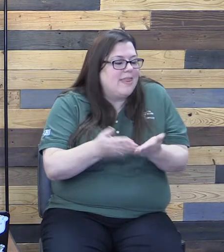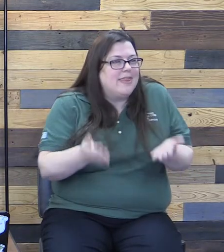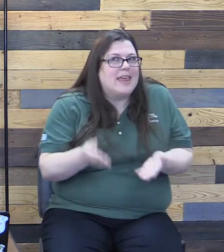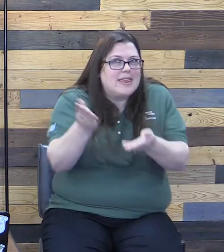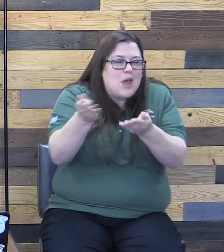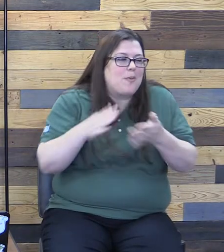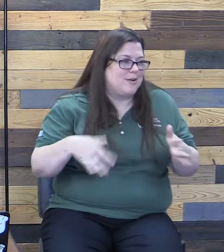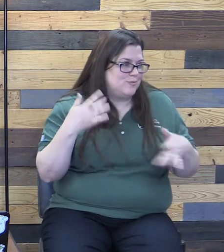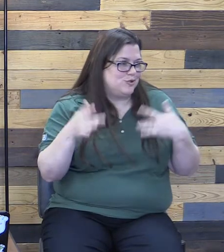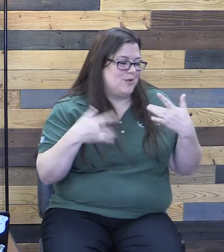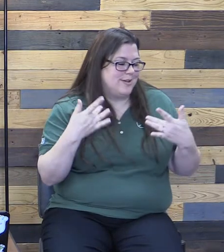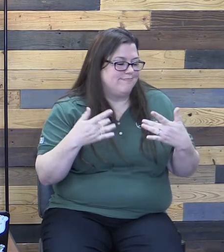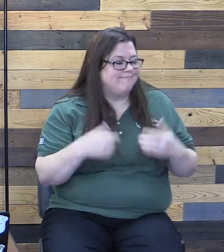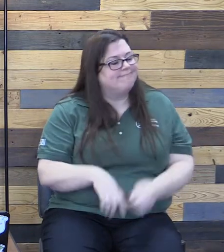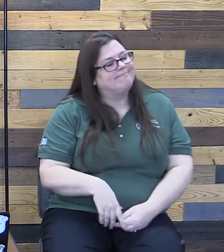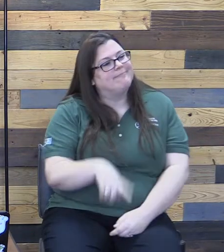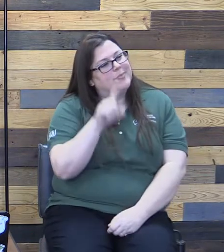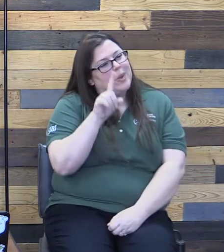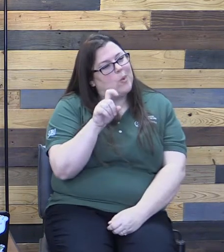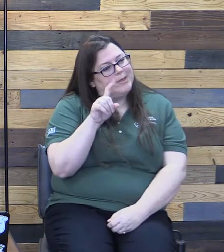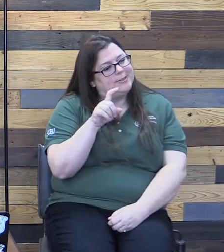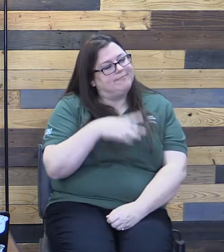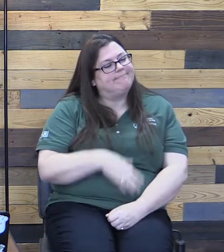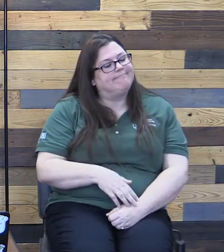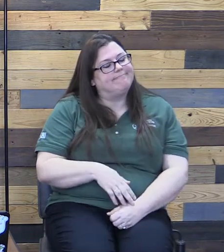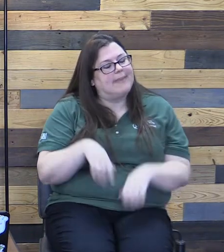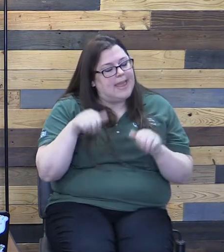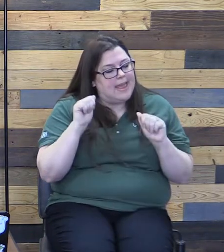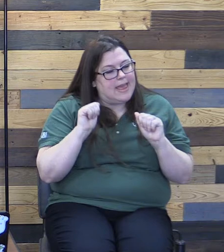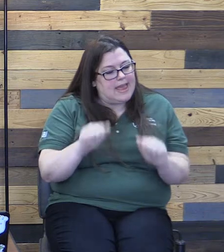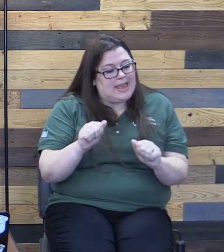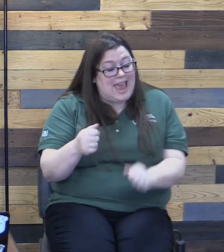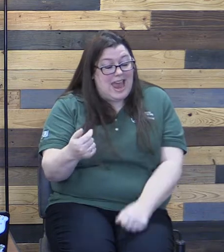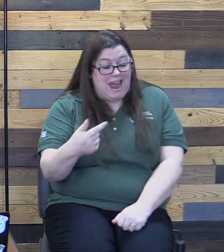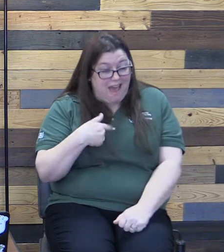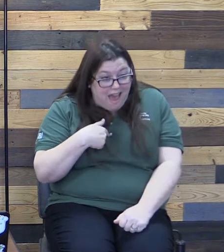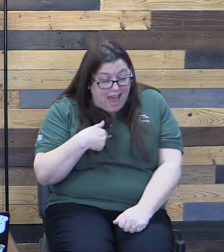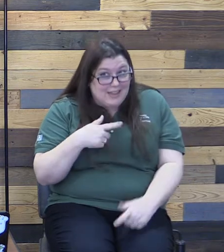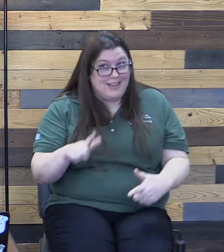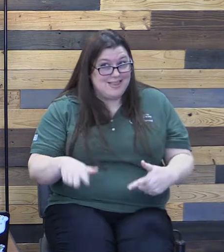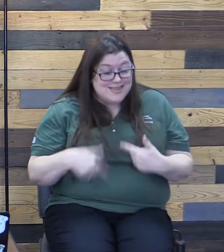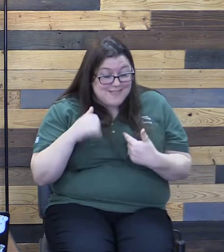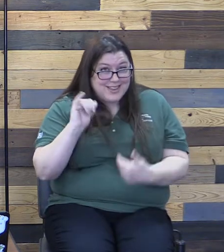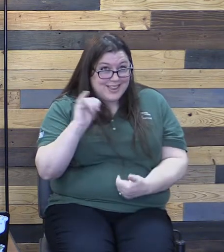The question is, can I live like this?